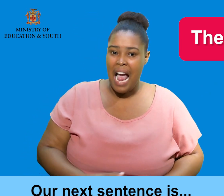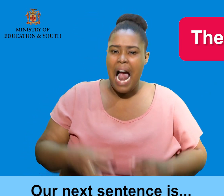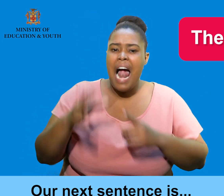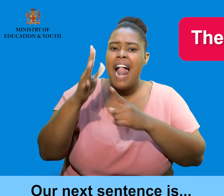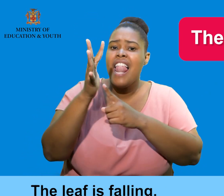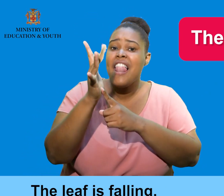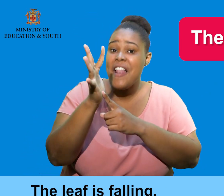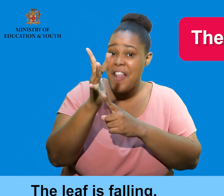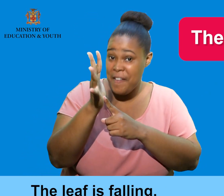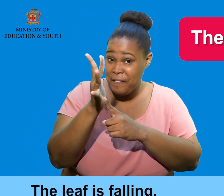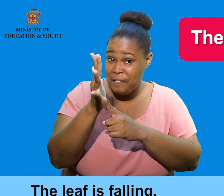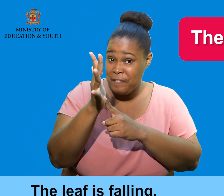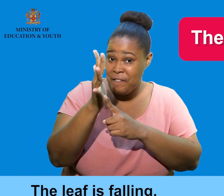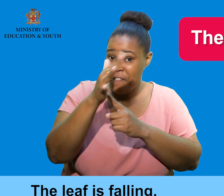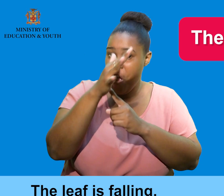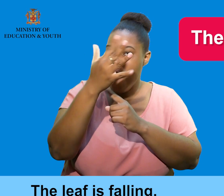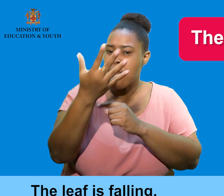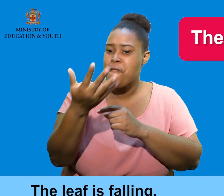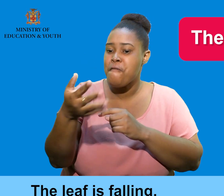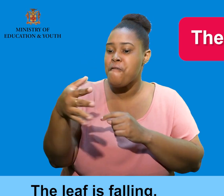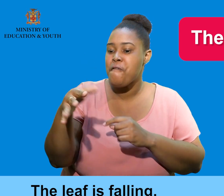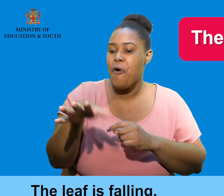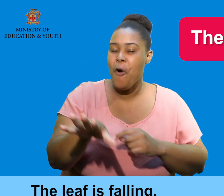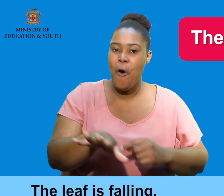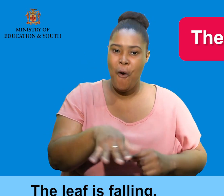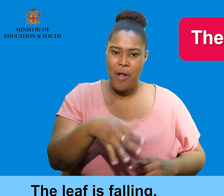The leaf is falling.